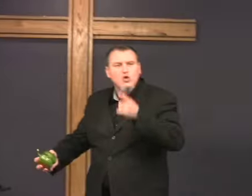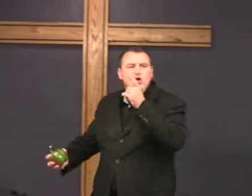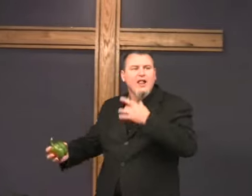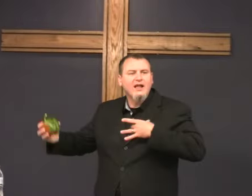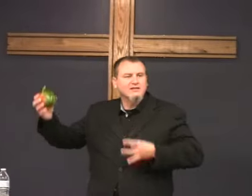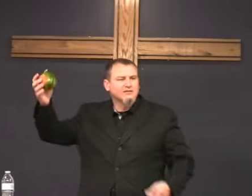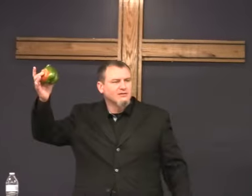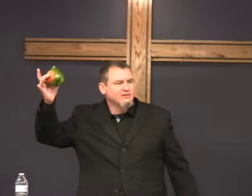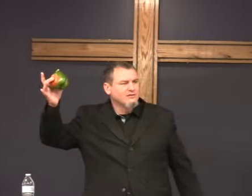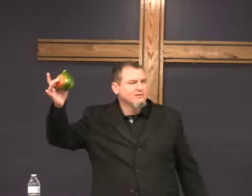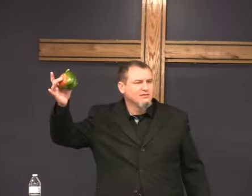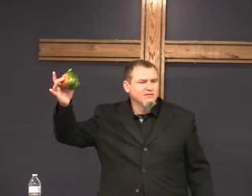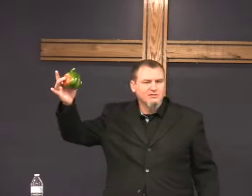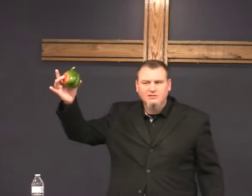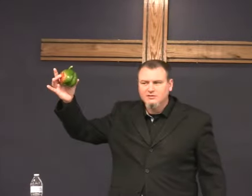who likes this